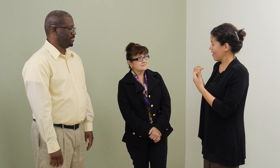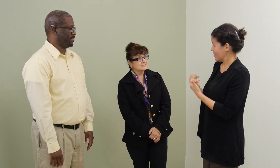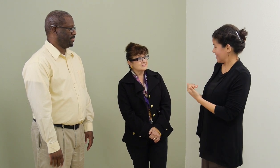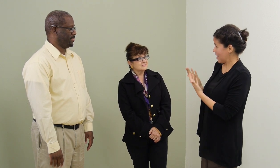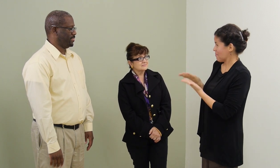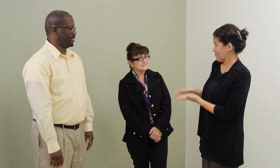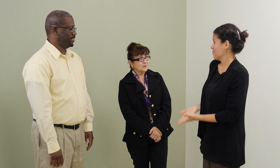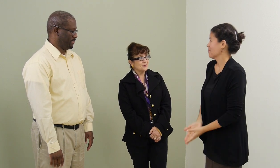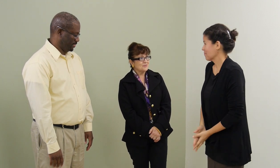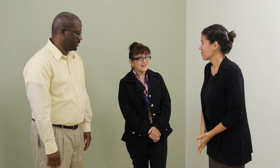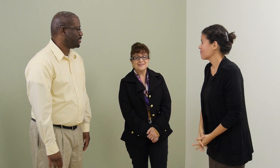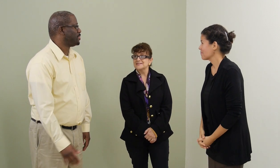class today. Oh, great.